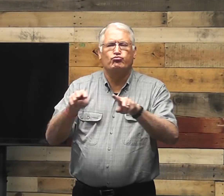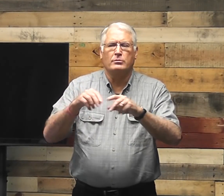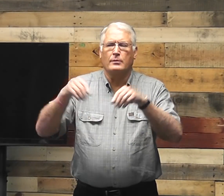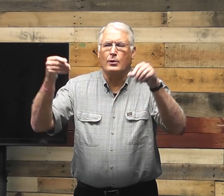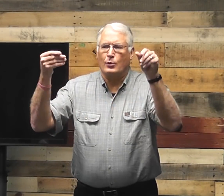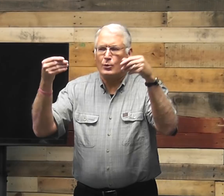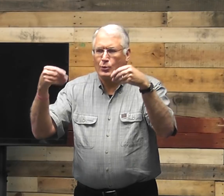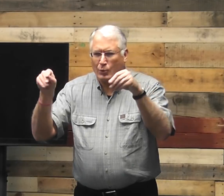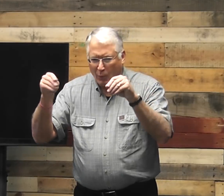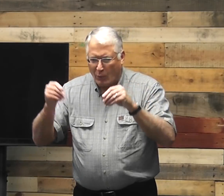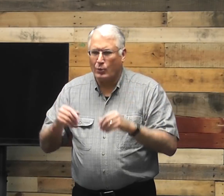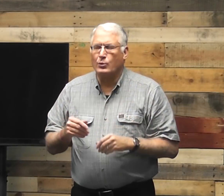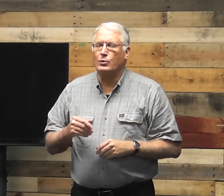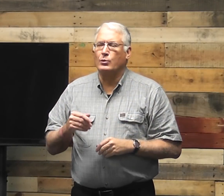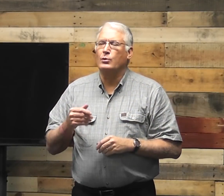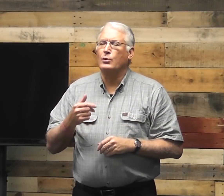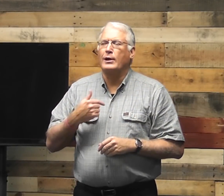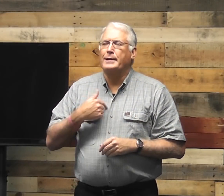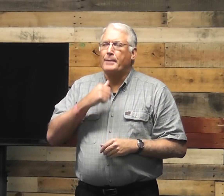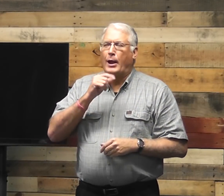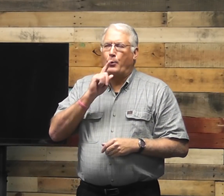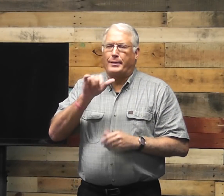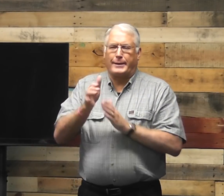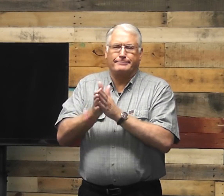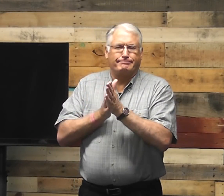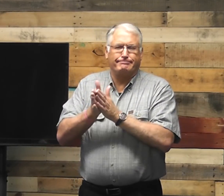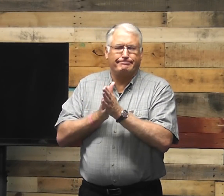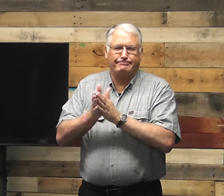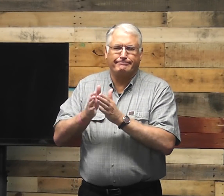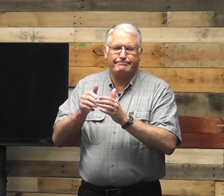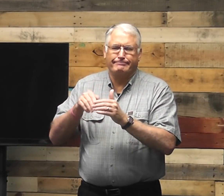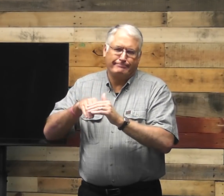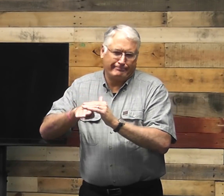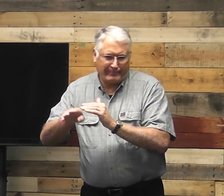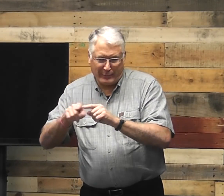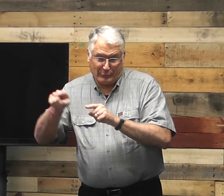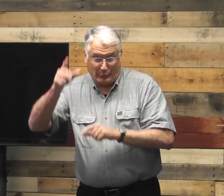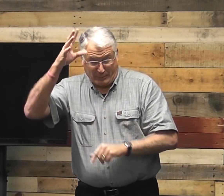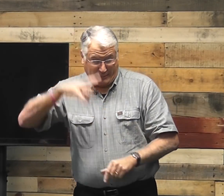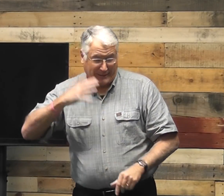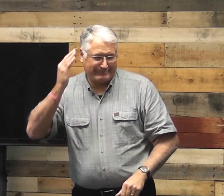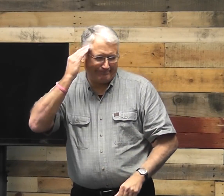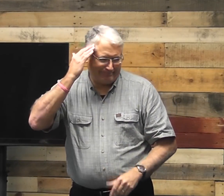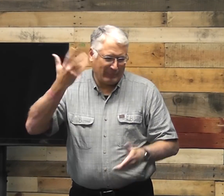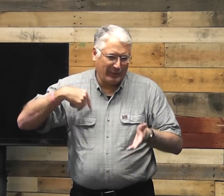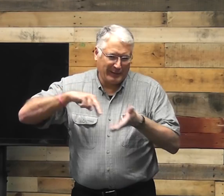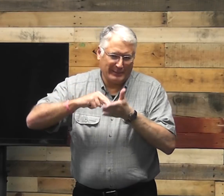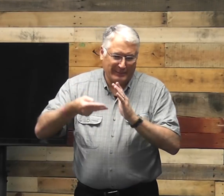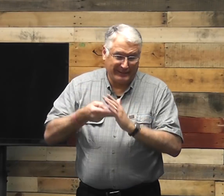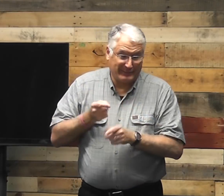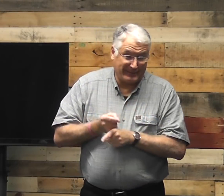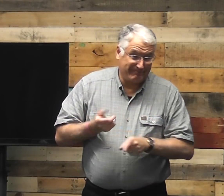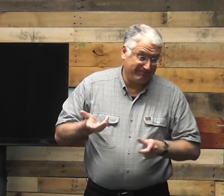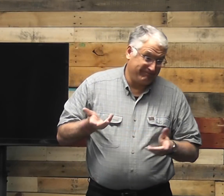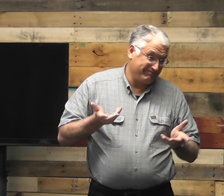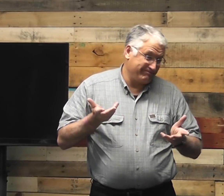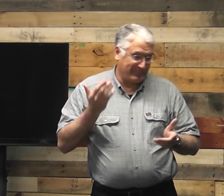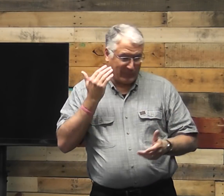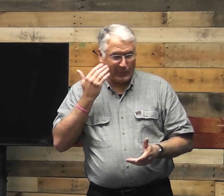she would want to go look in some of the stores, and you know, I wasn't really enthusiastic about going into the stores. You men know what I